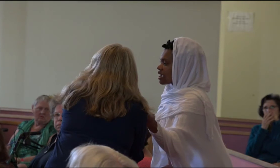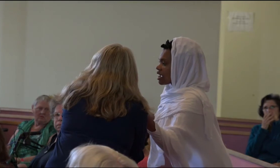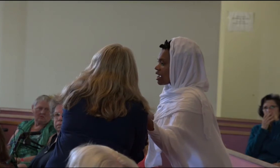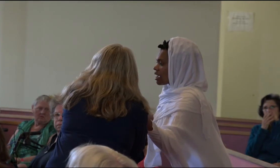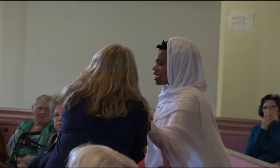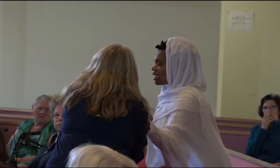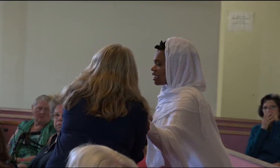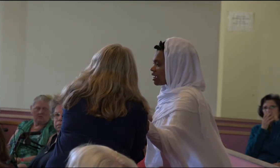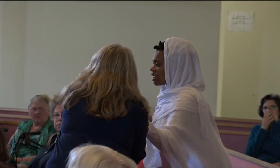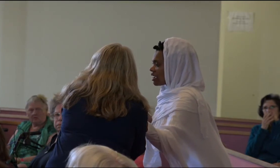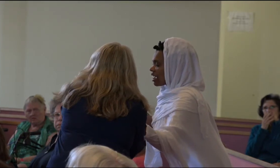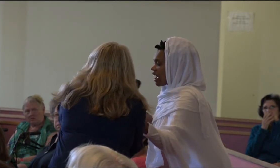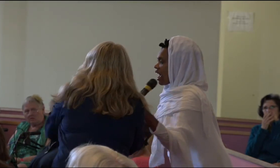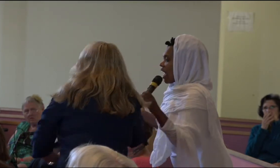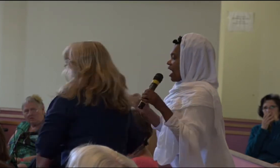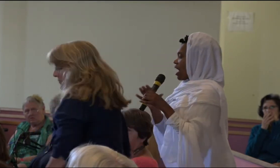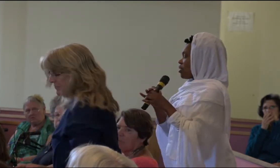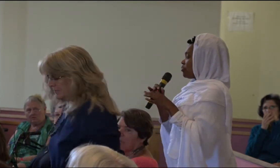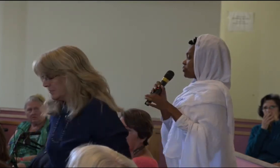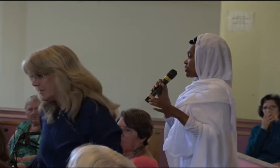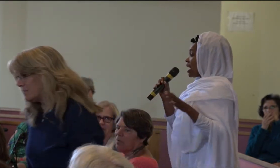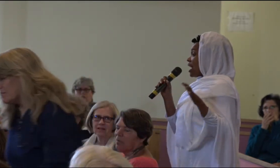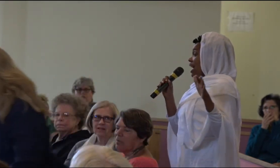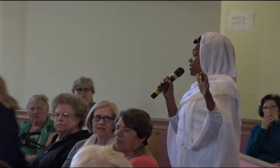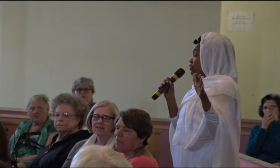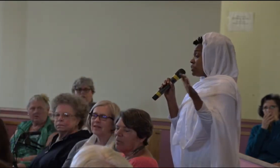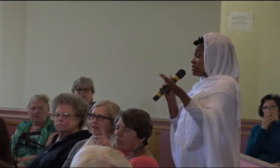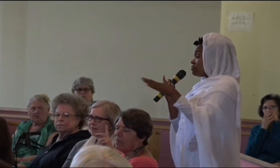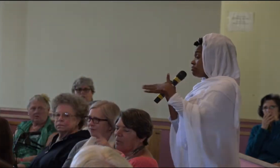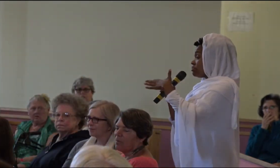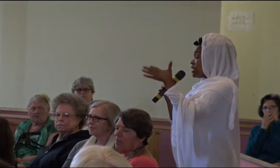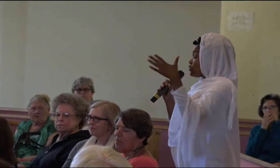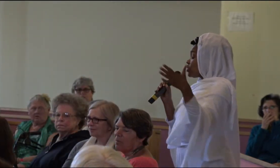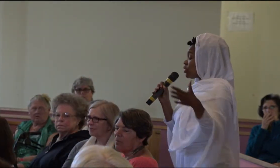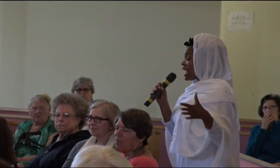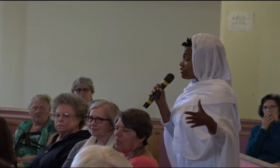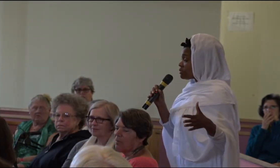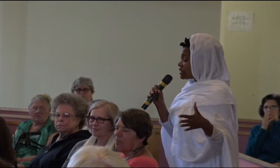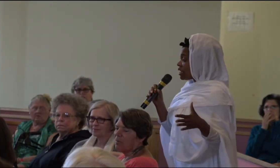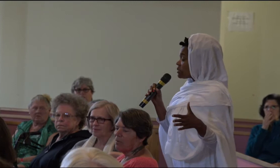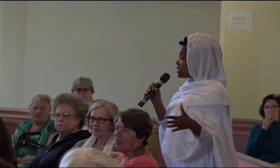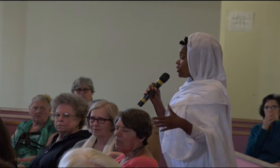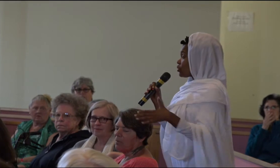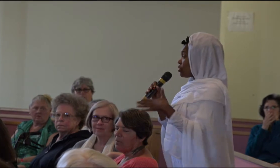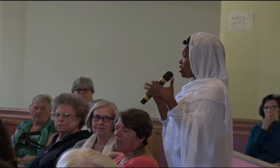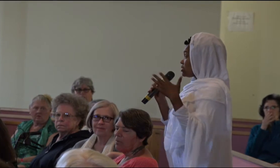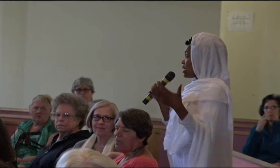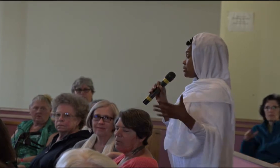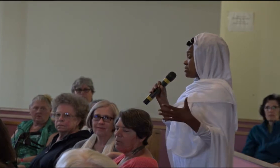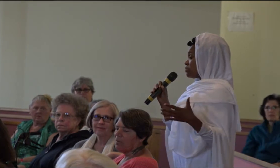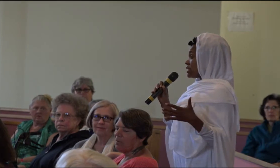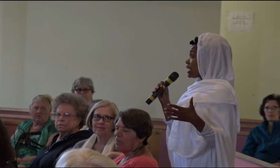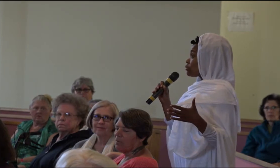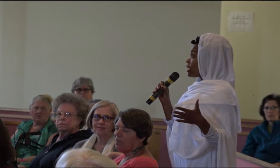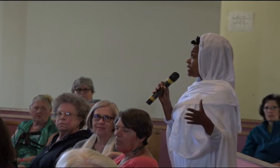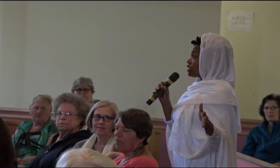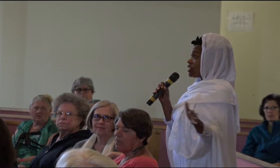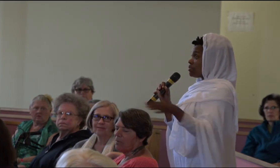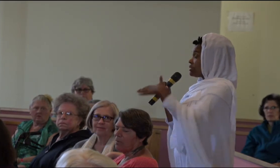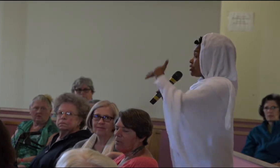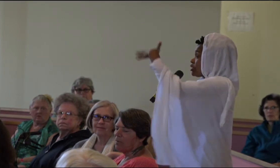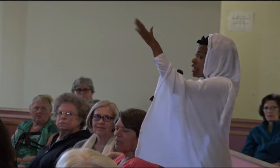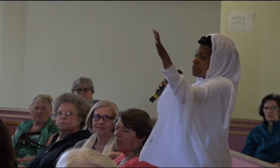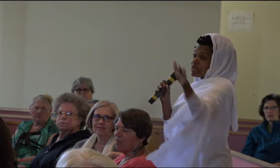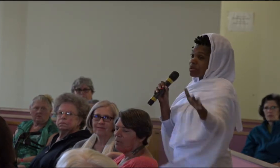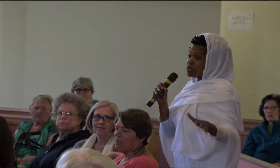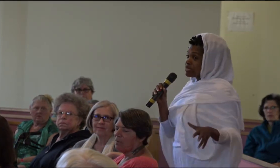Good time. There you go. Thank you, Chris. I haven't been, many of you know, I haven't been coming here for a long time since I became a practitioner.